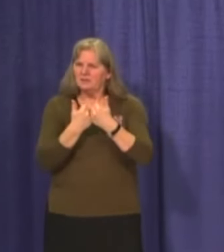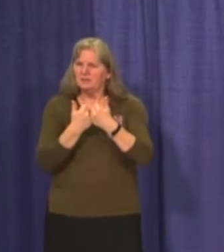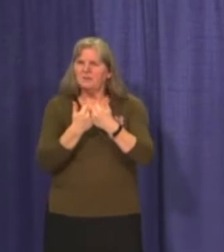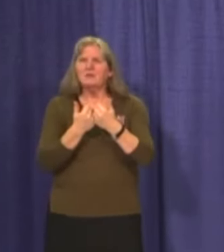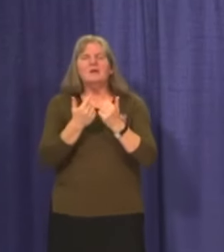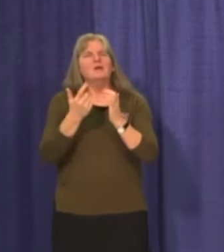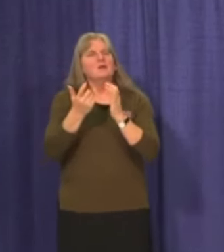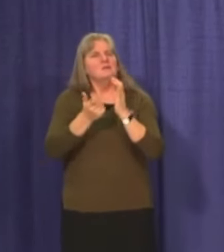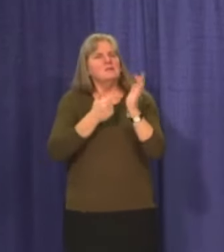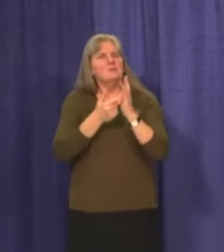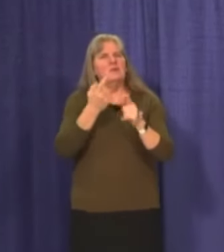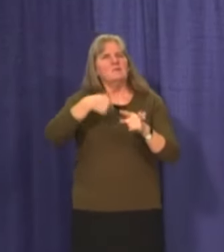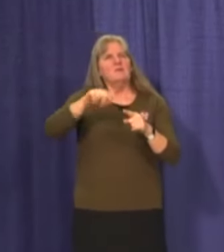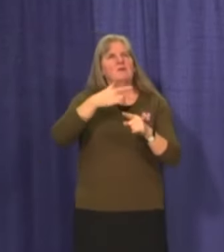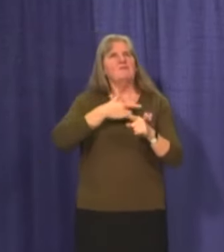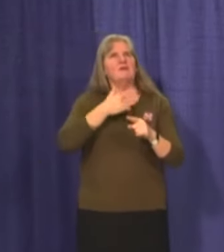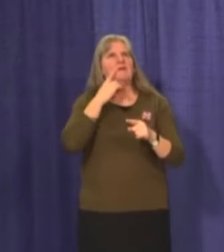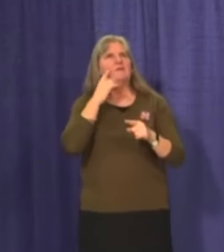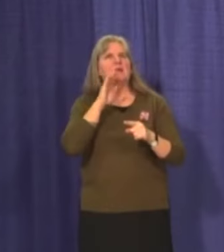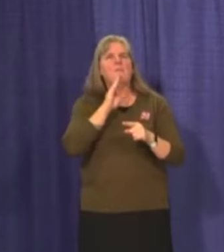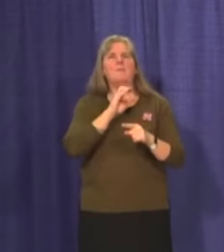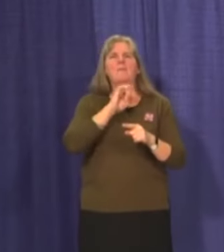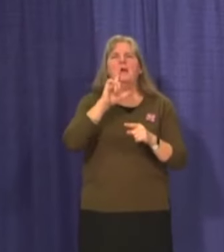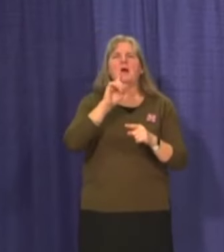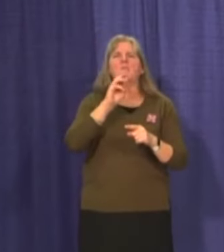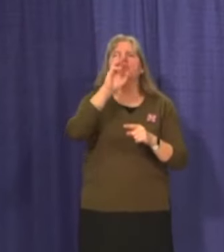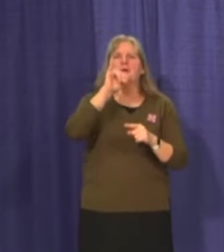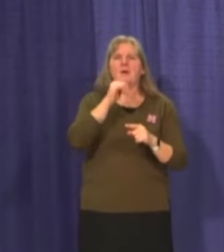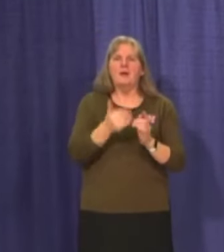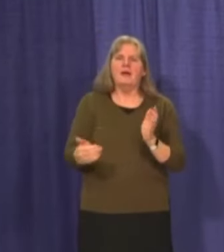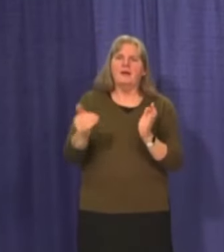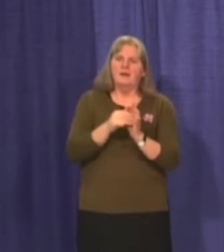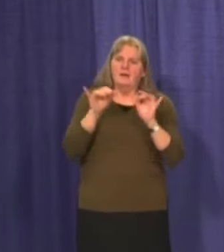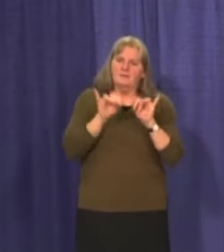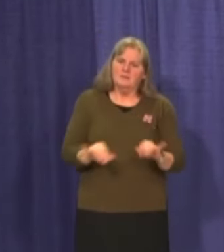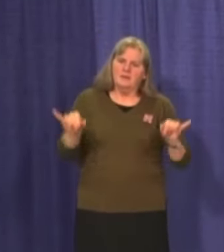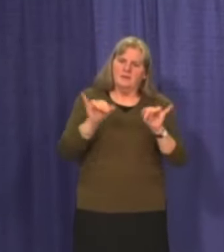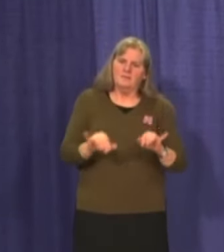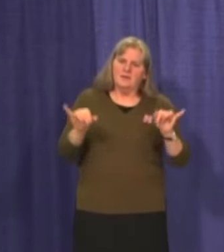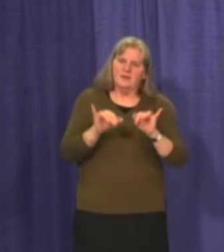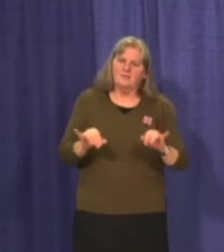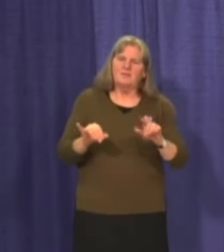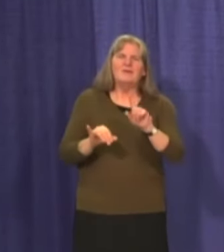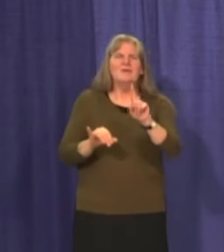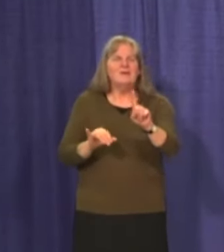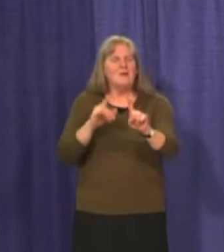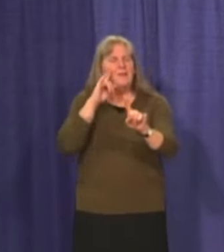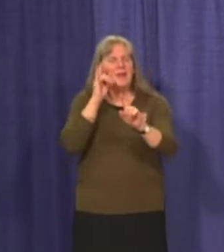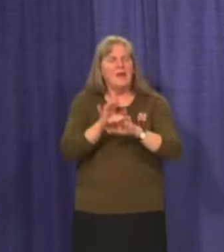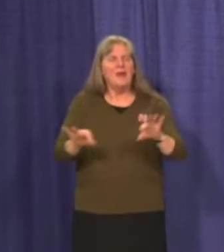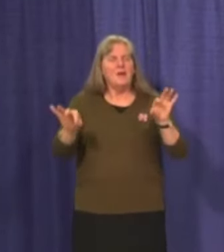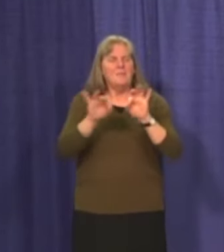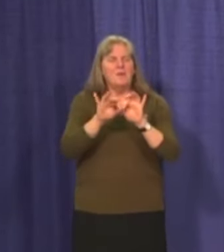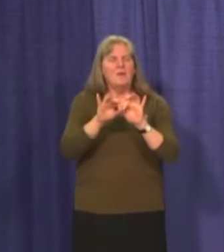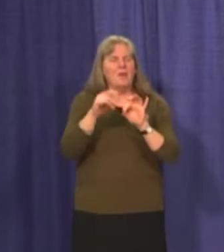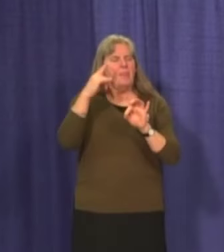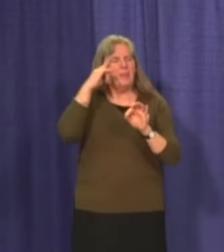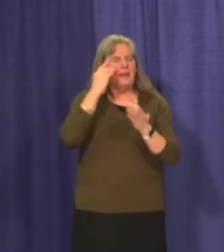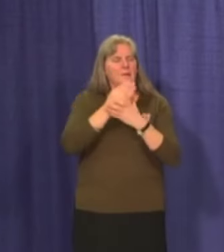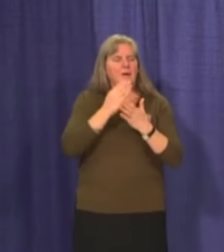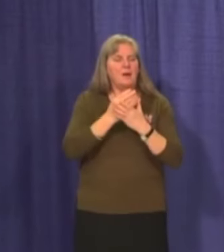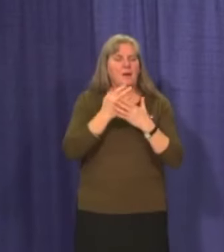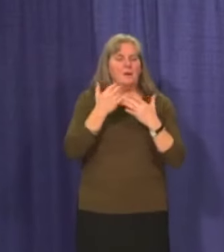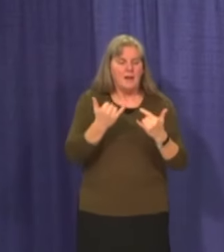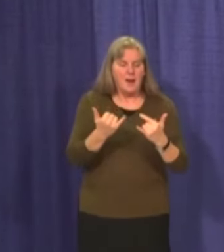ways we may feel like Bill Murray starting the day all over again. We should consider how much better a place we are in,